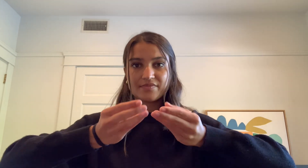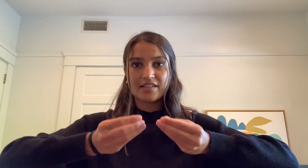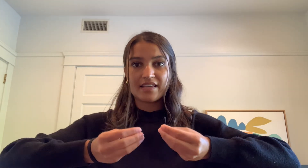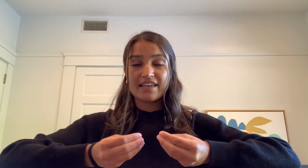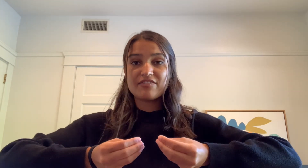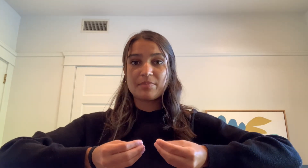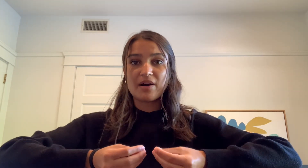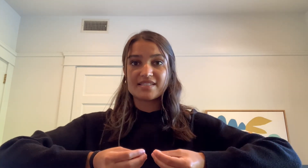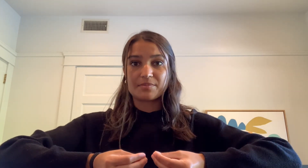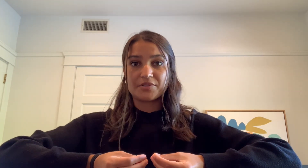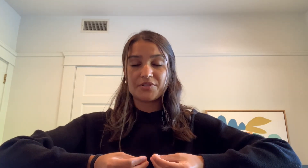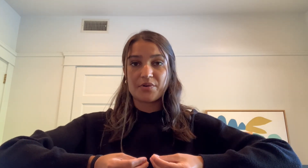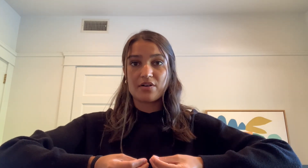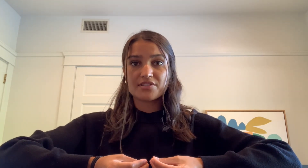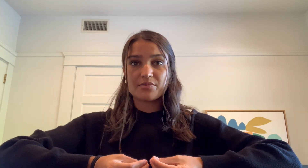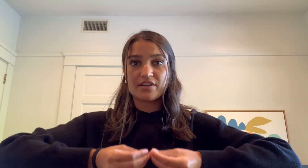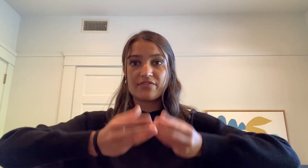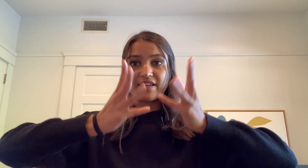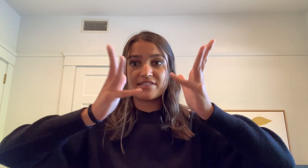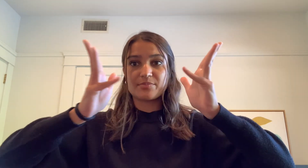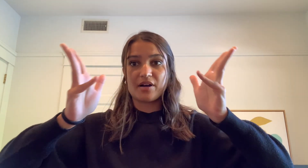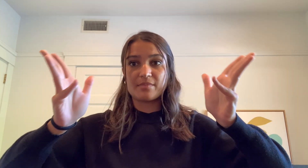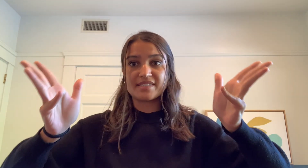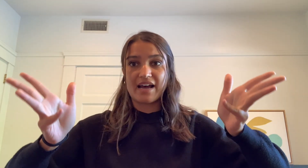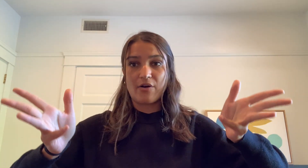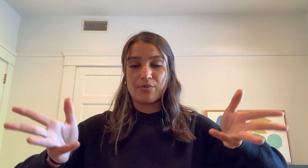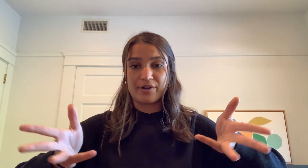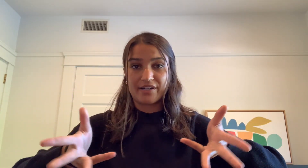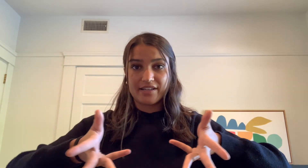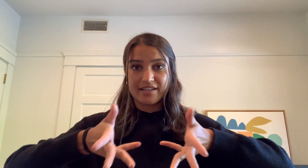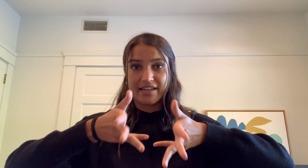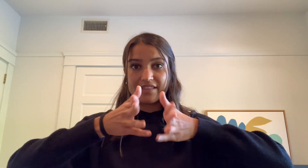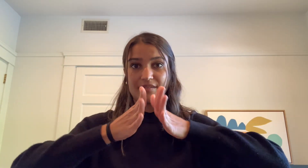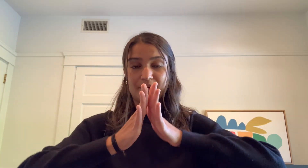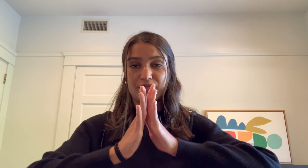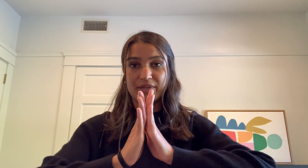If possible you also want to face your palms outward in the movement.